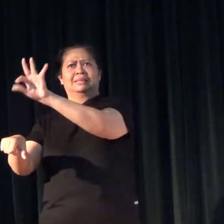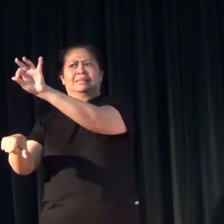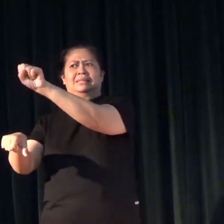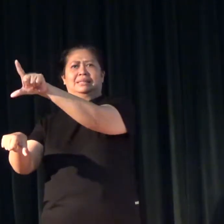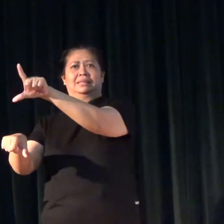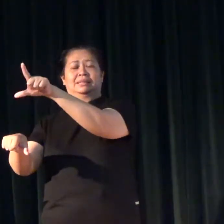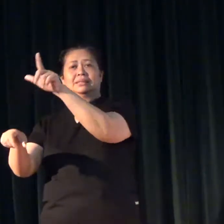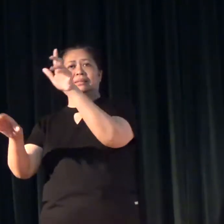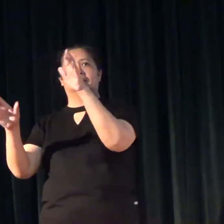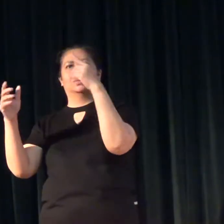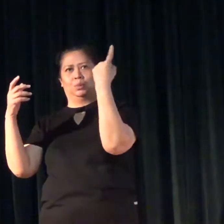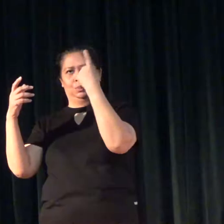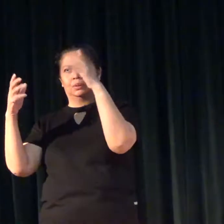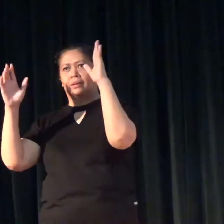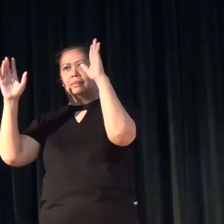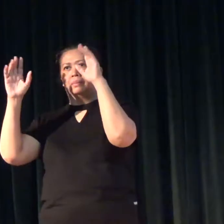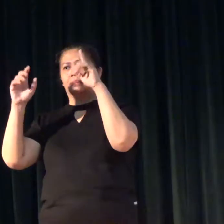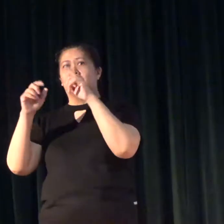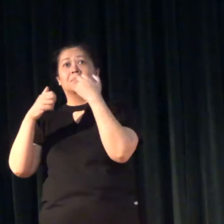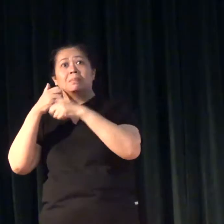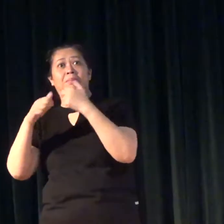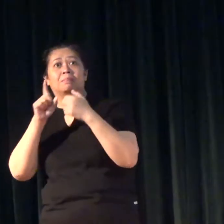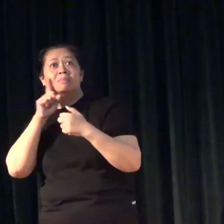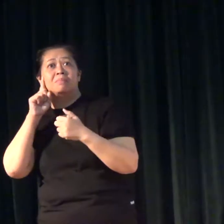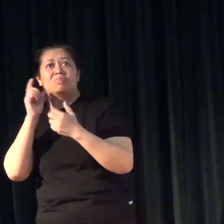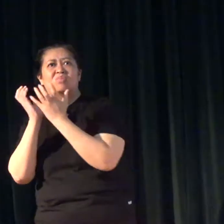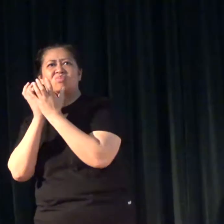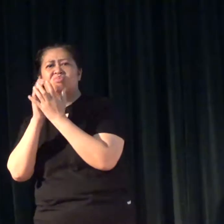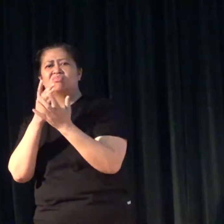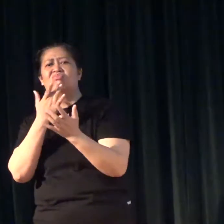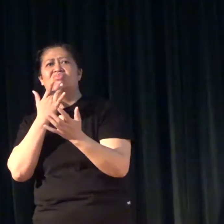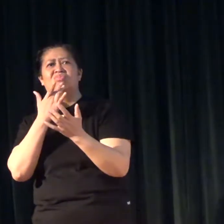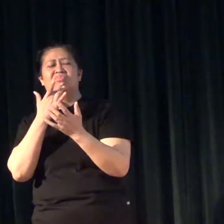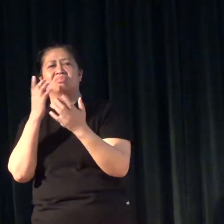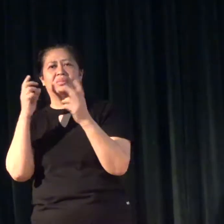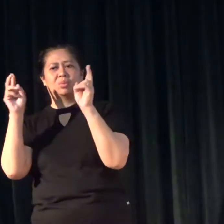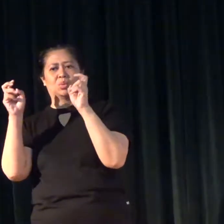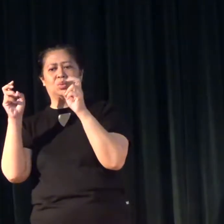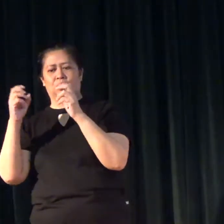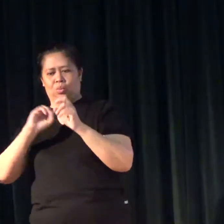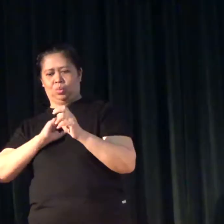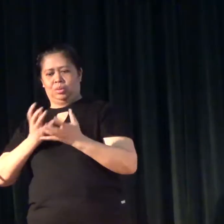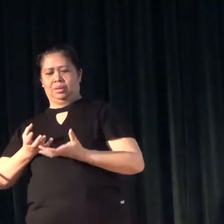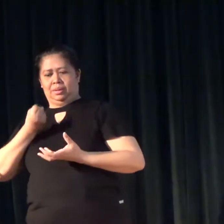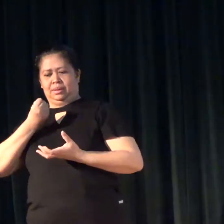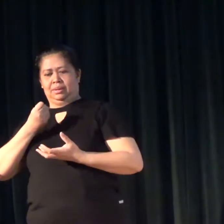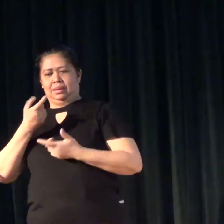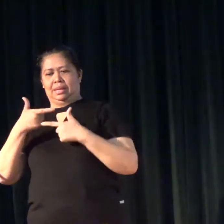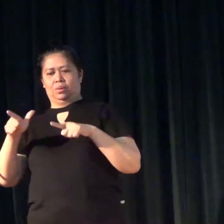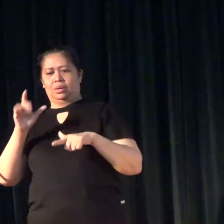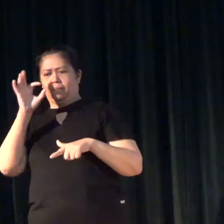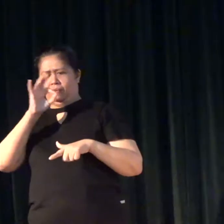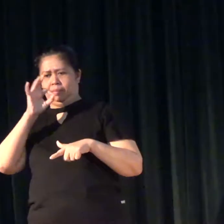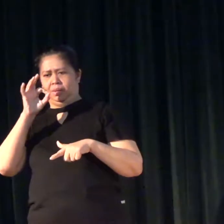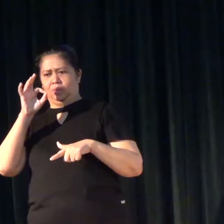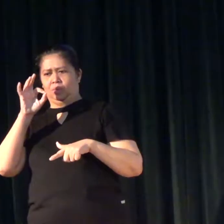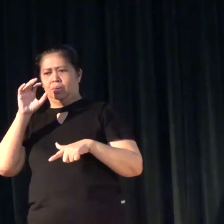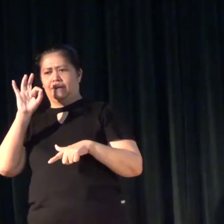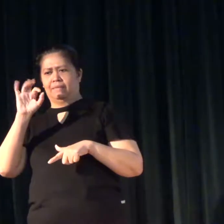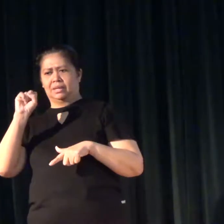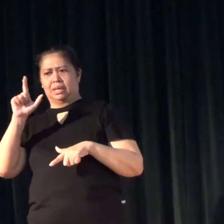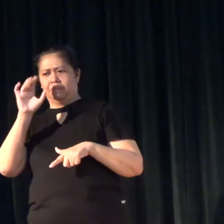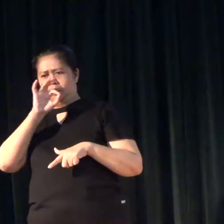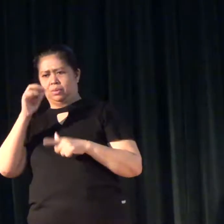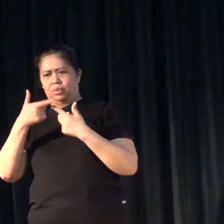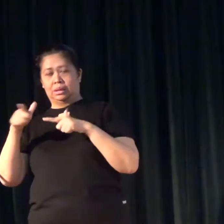The problem is that the deaf community has chosen all their language Filipino sign language.